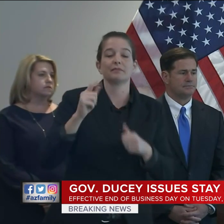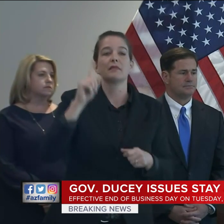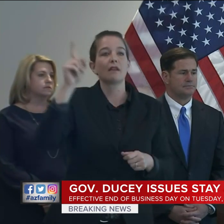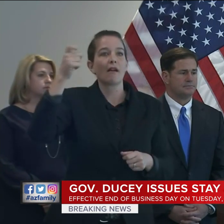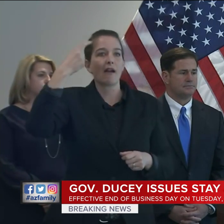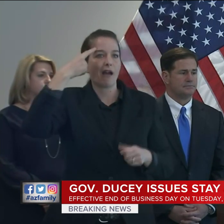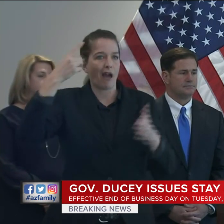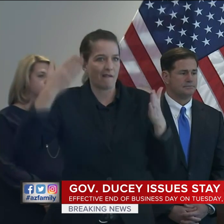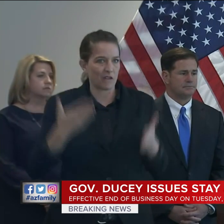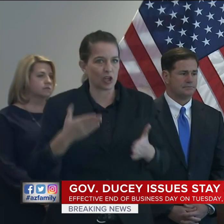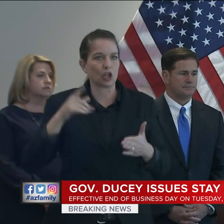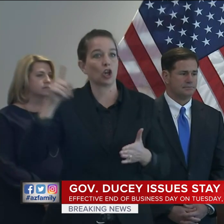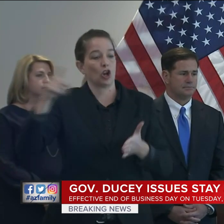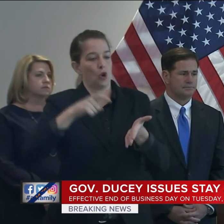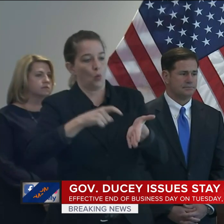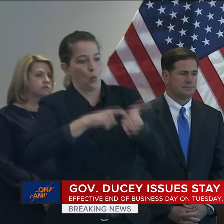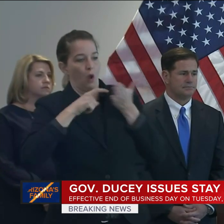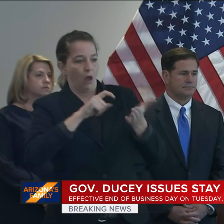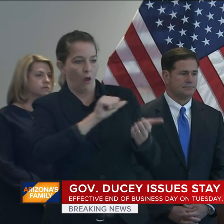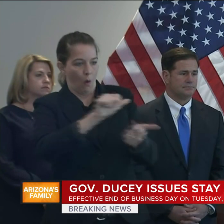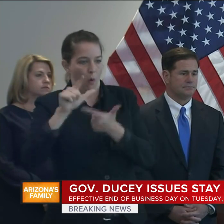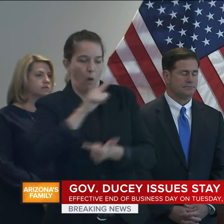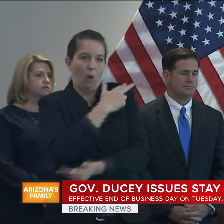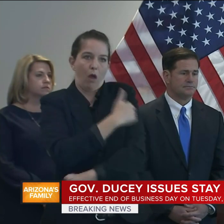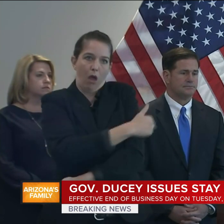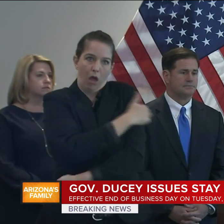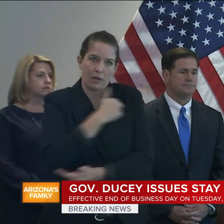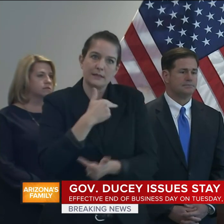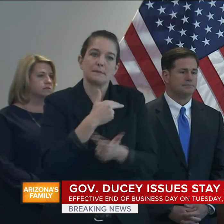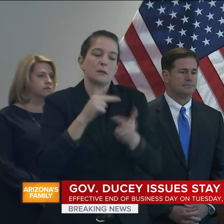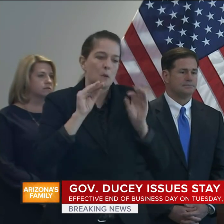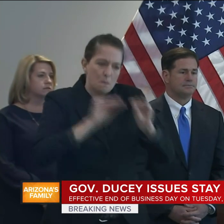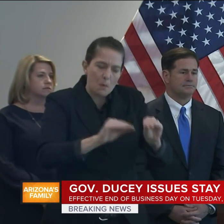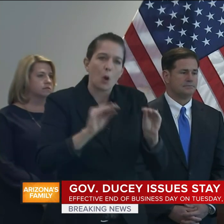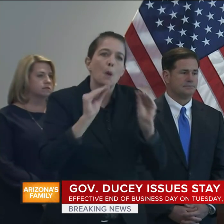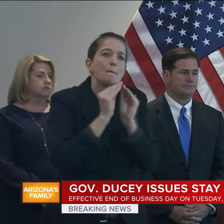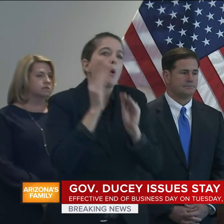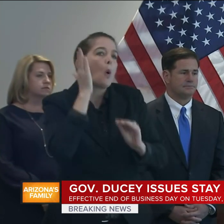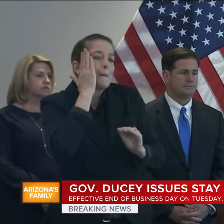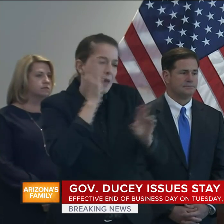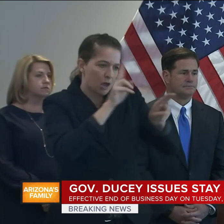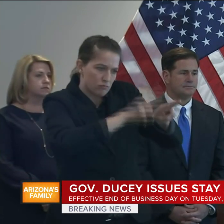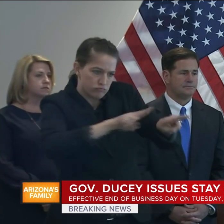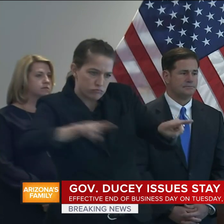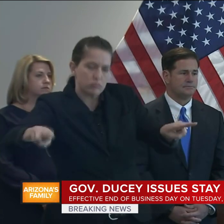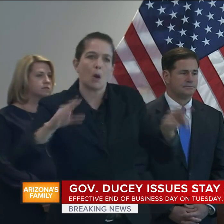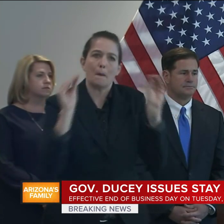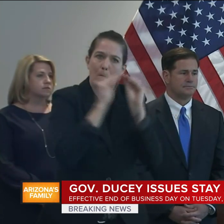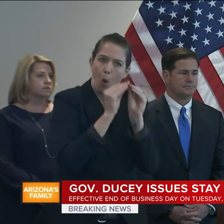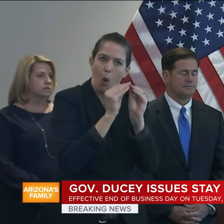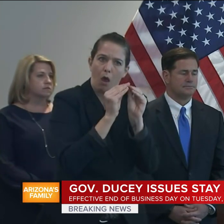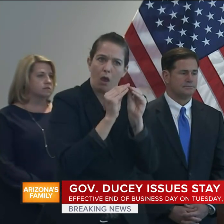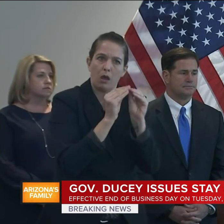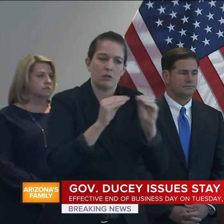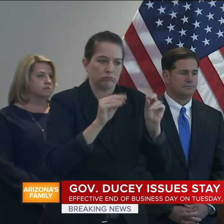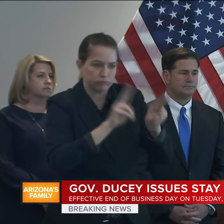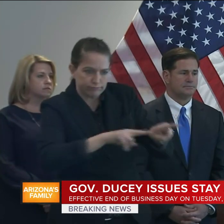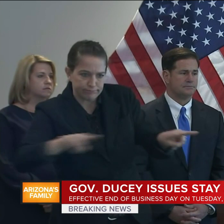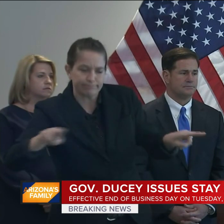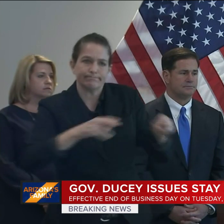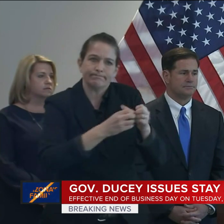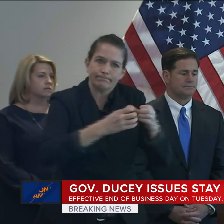hospitals to increase their bed capacity and take steps to optimize staffing levels and maximize critical resources.